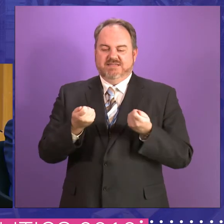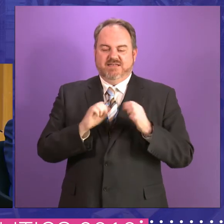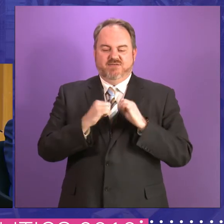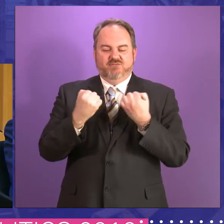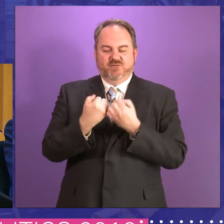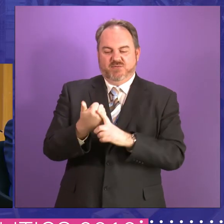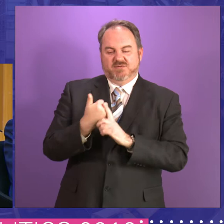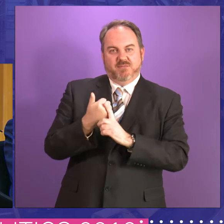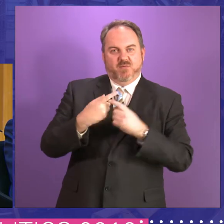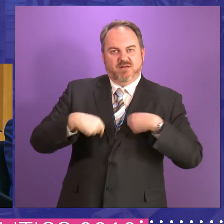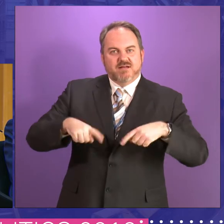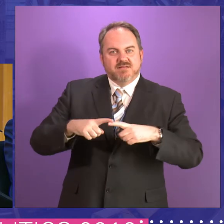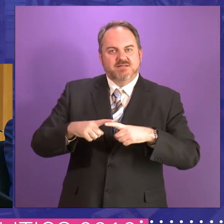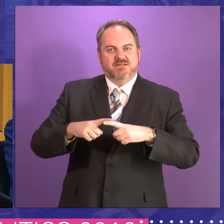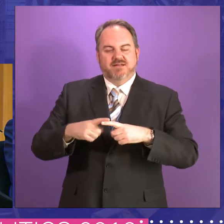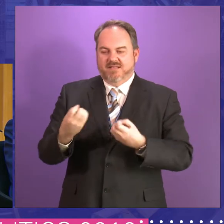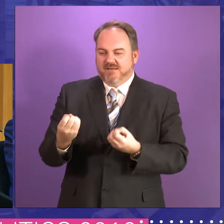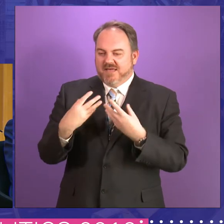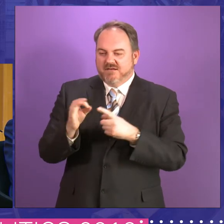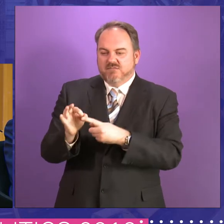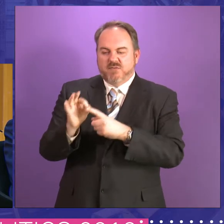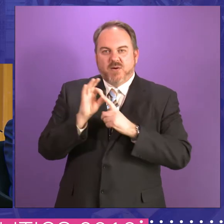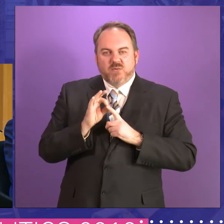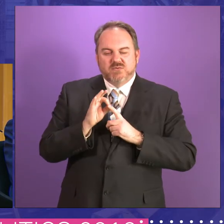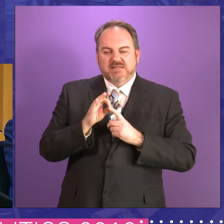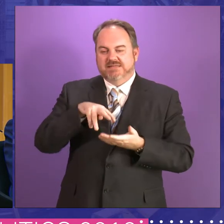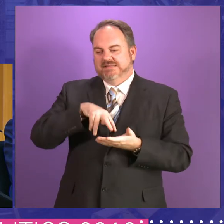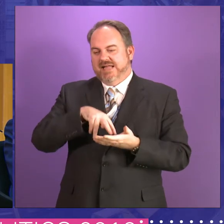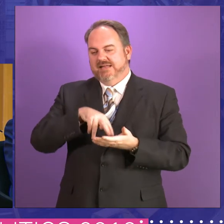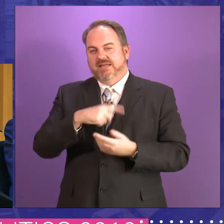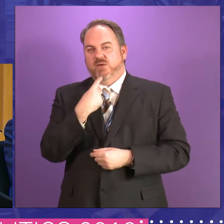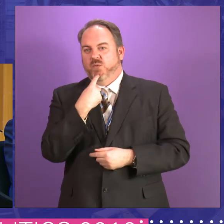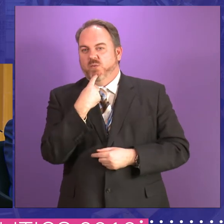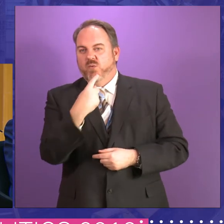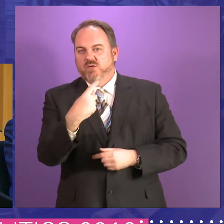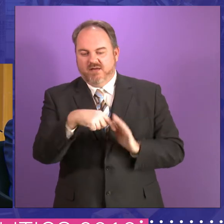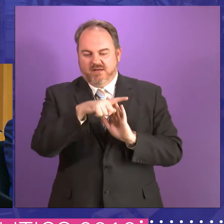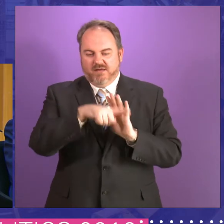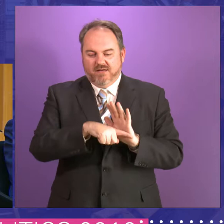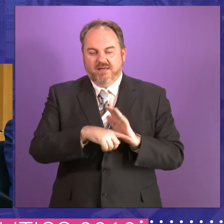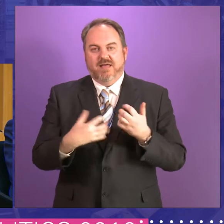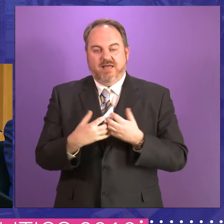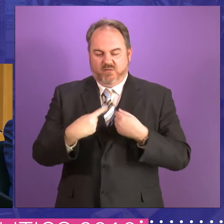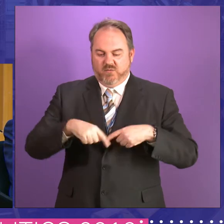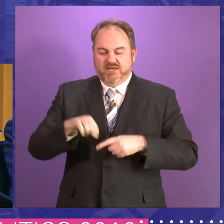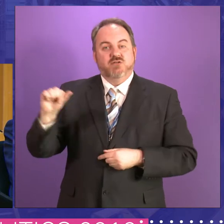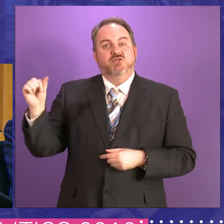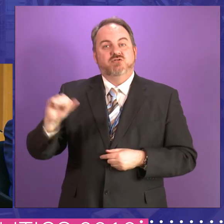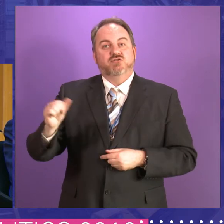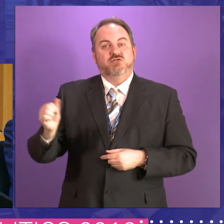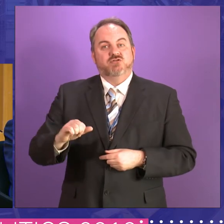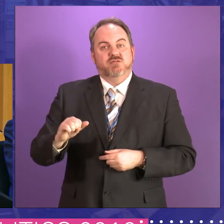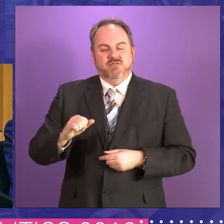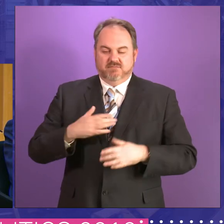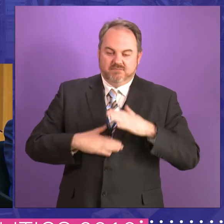came forward with proposed standing orders and the way the Parliament should operate. And I think they did